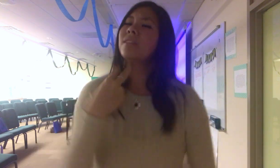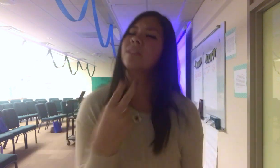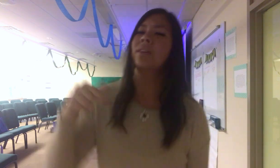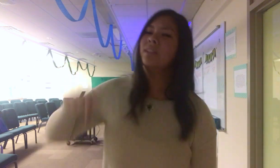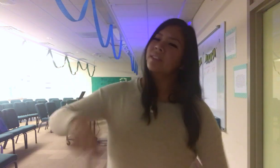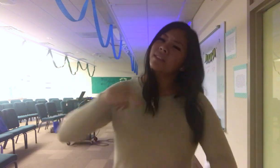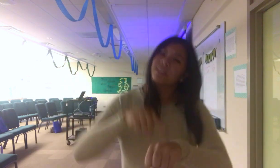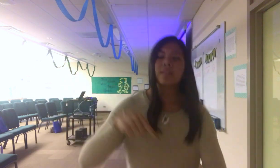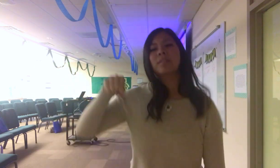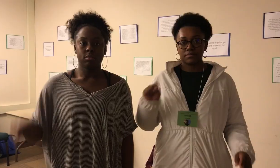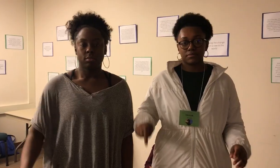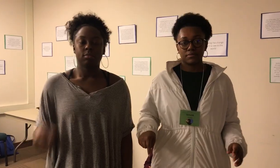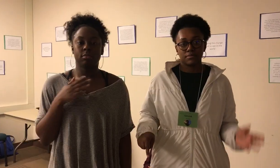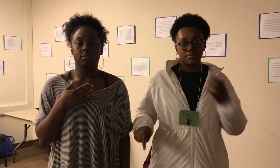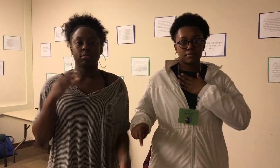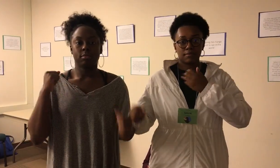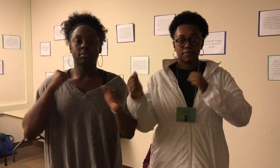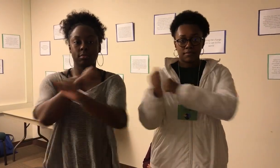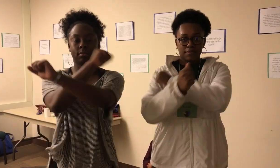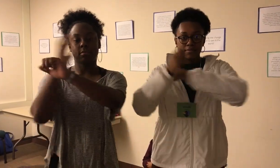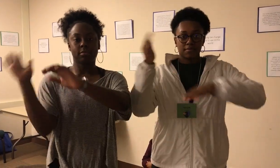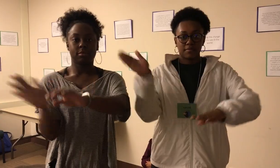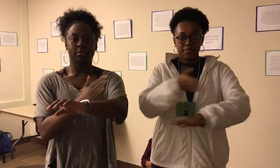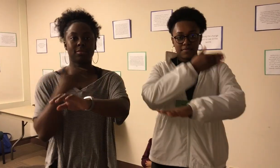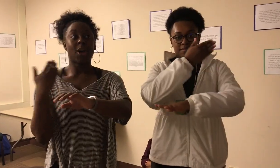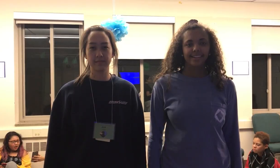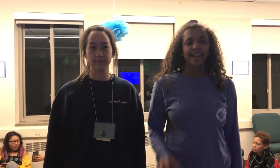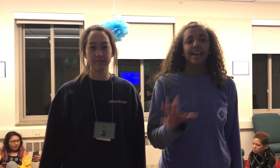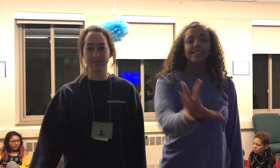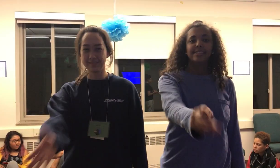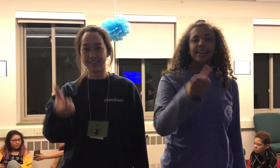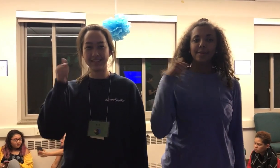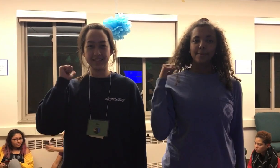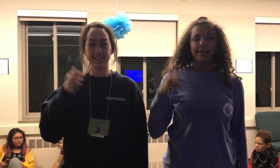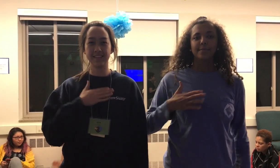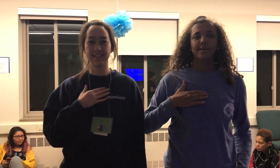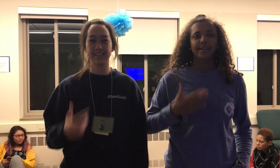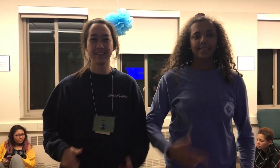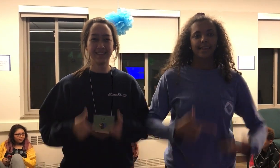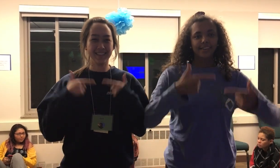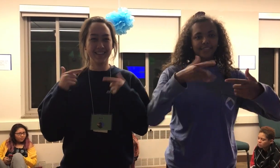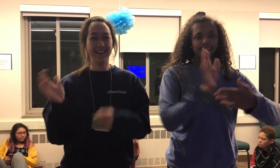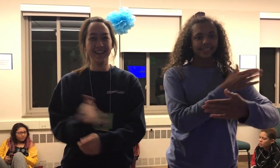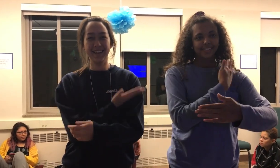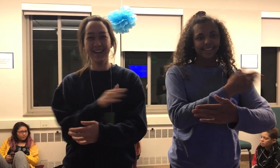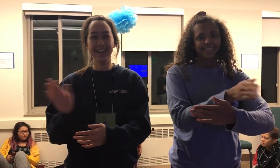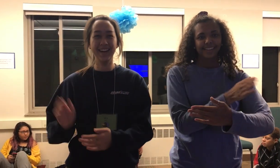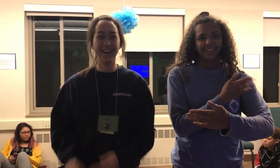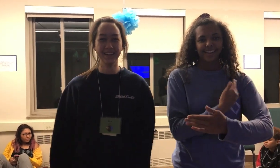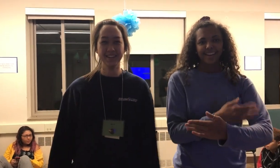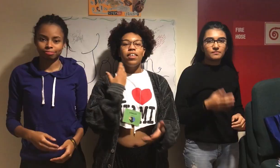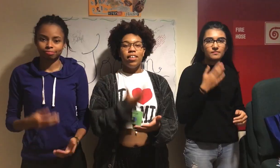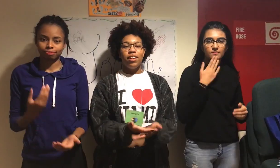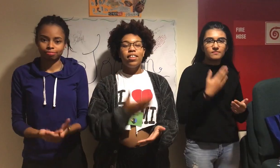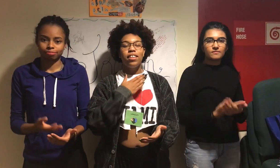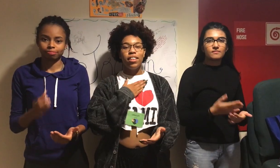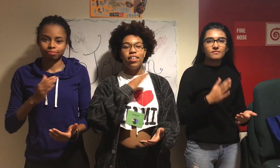voice this time? This is my fight song Take back my life song Prove I'm